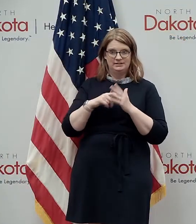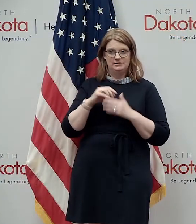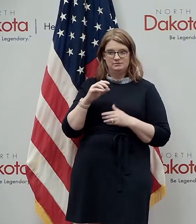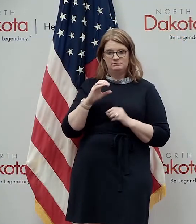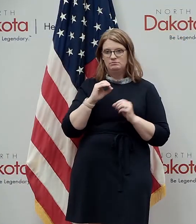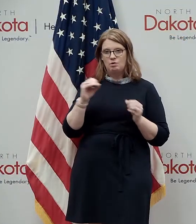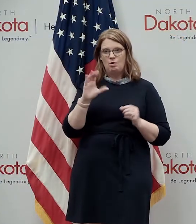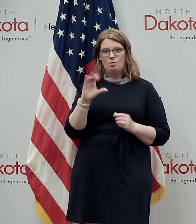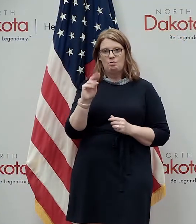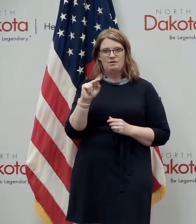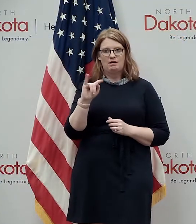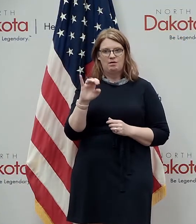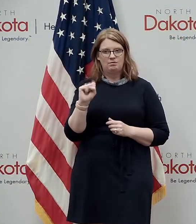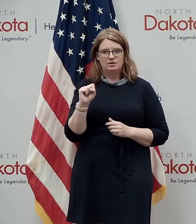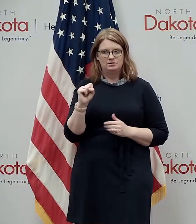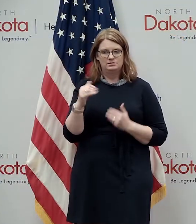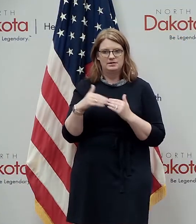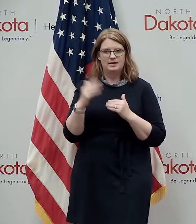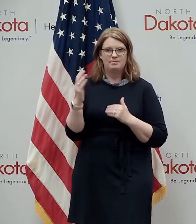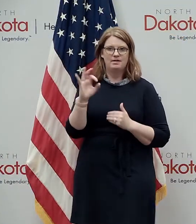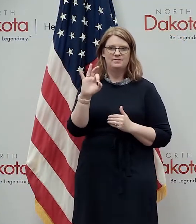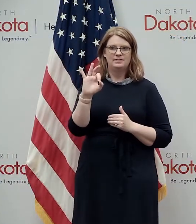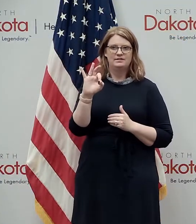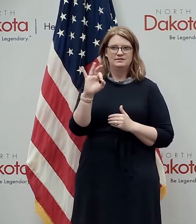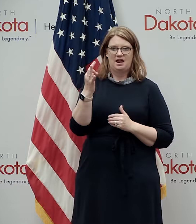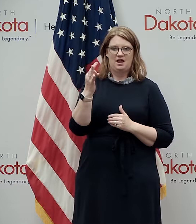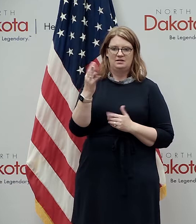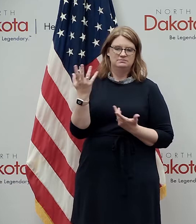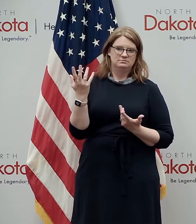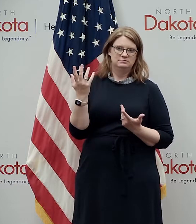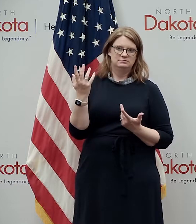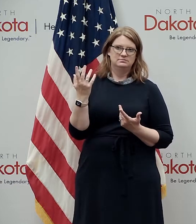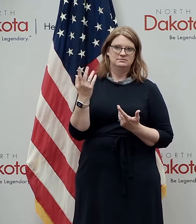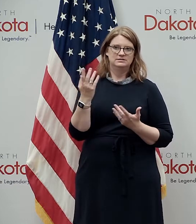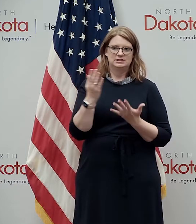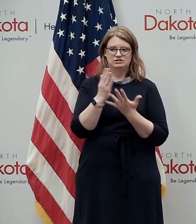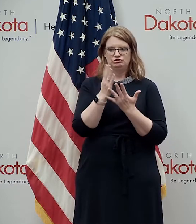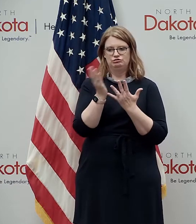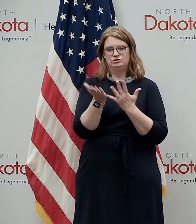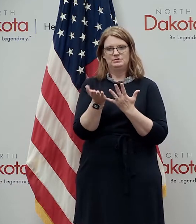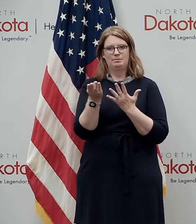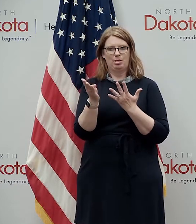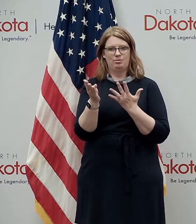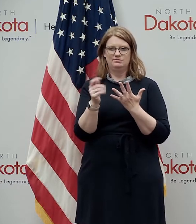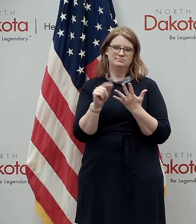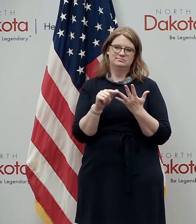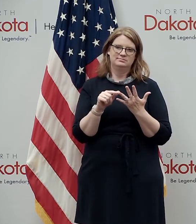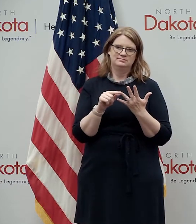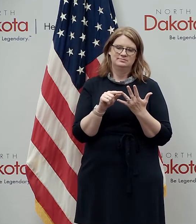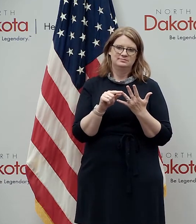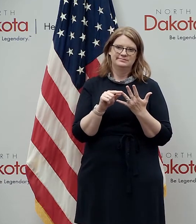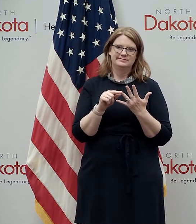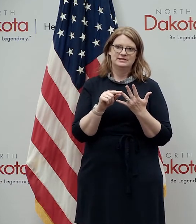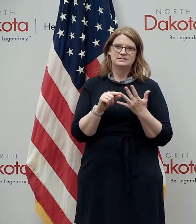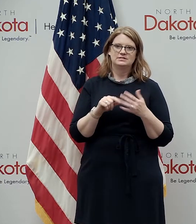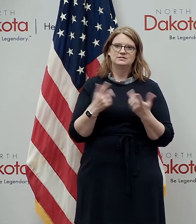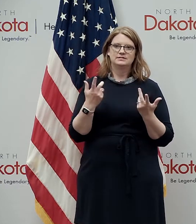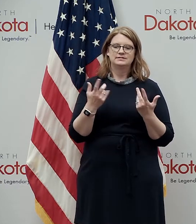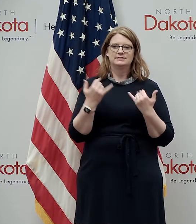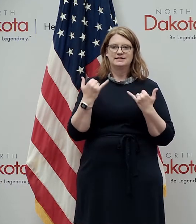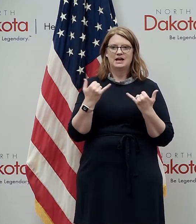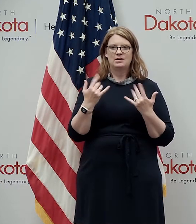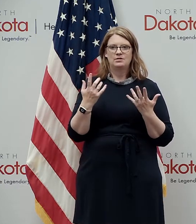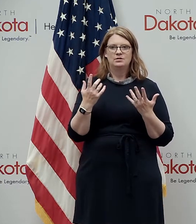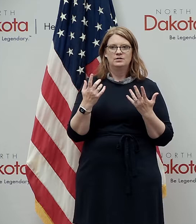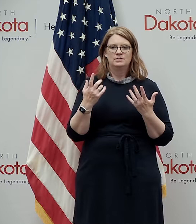that are that are uh above nine of the 11 gating count to go to blue uh and it's sort of a patchwork when you start working your way